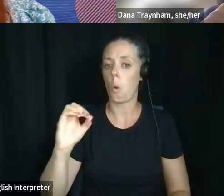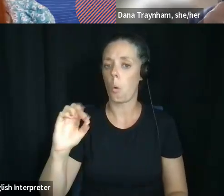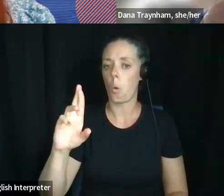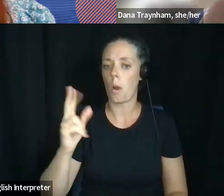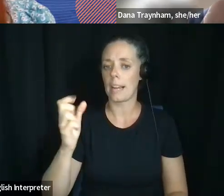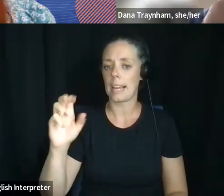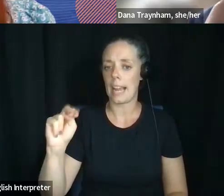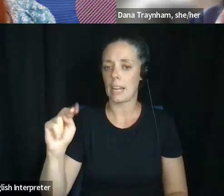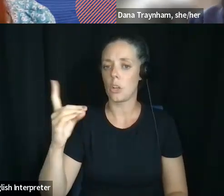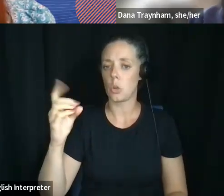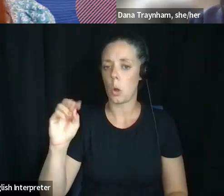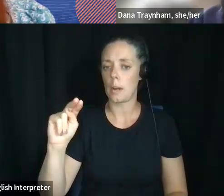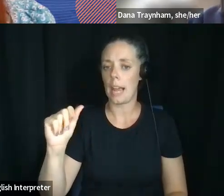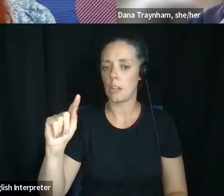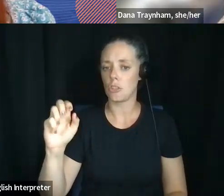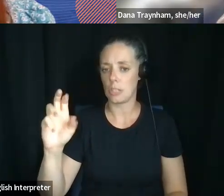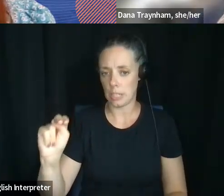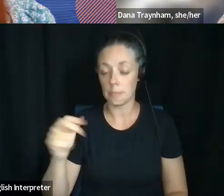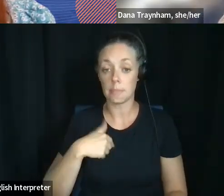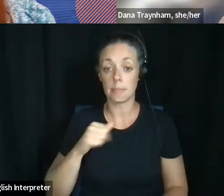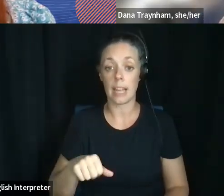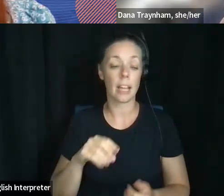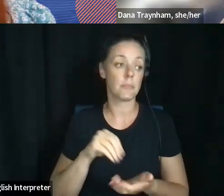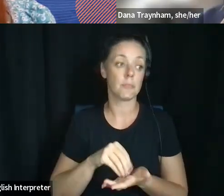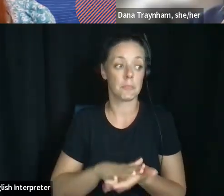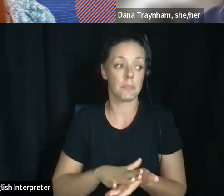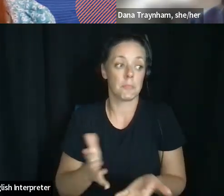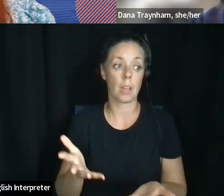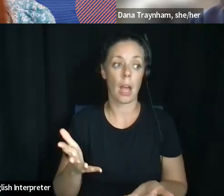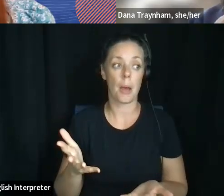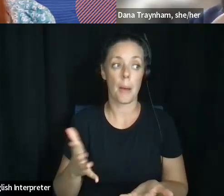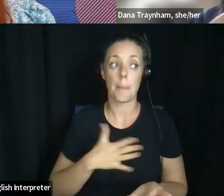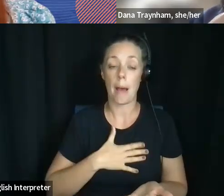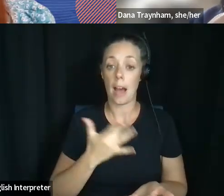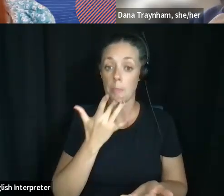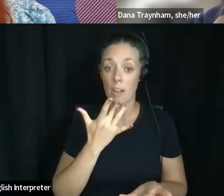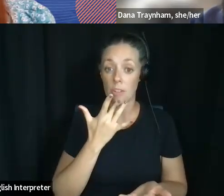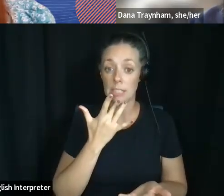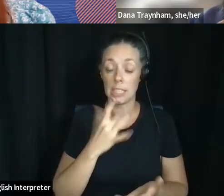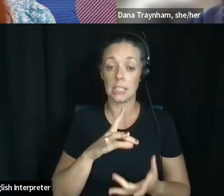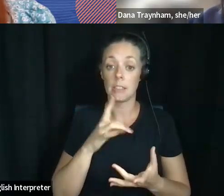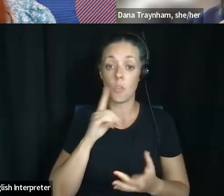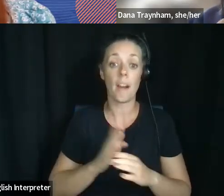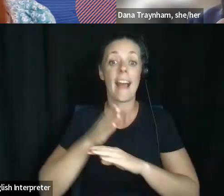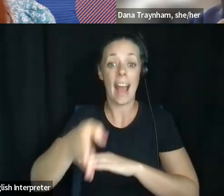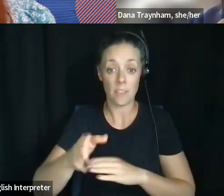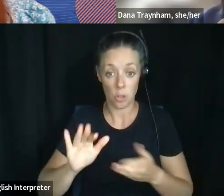I could even put in there my preferences for after I die,